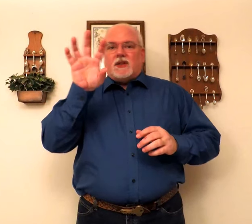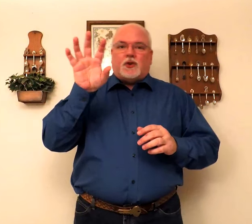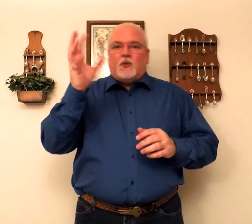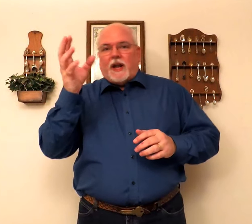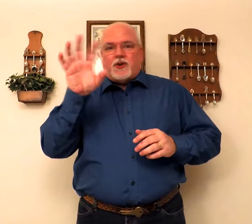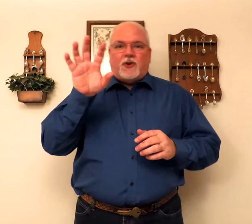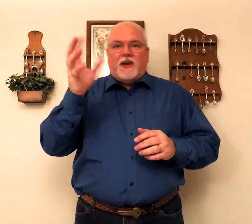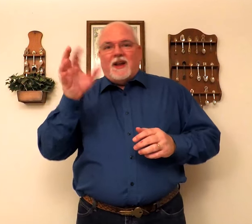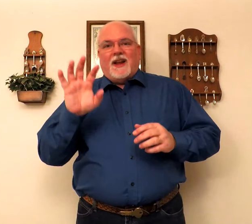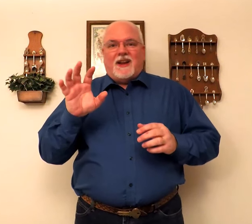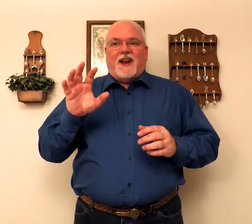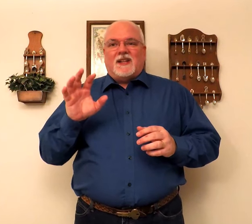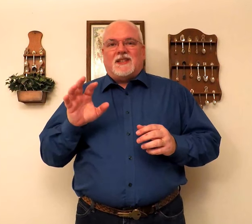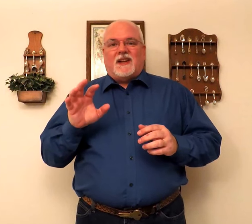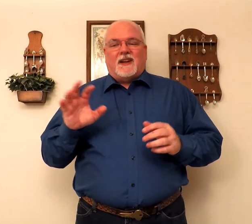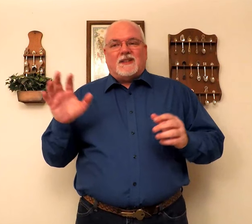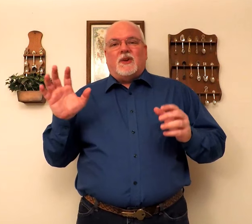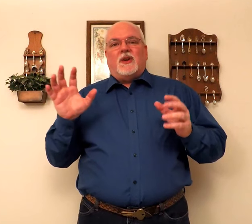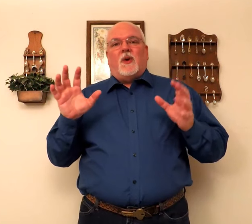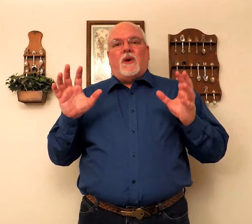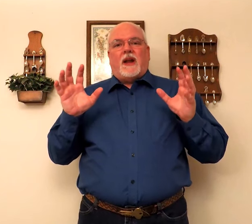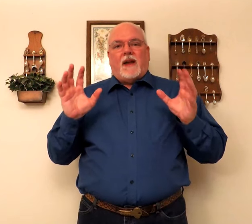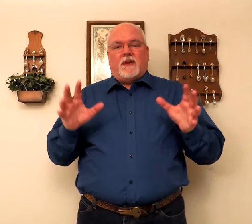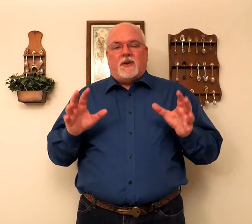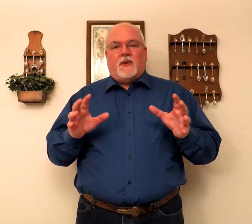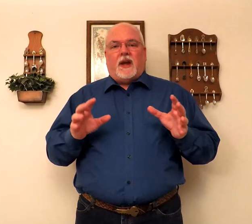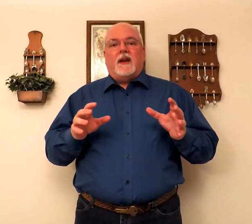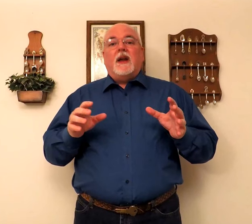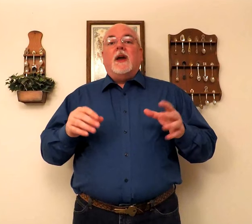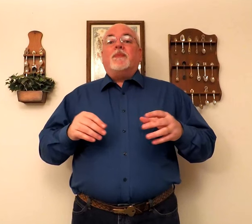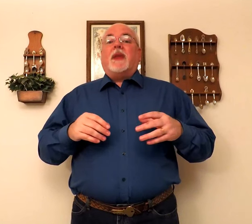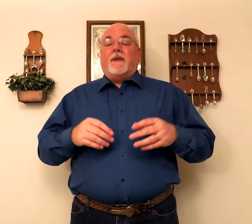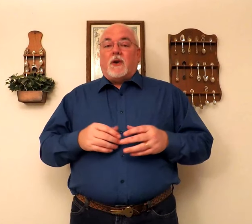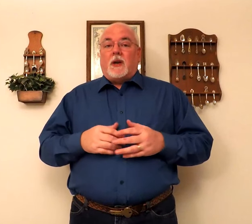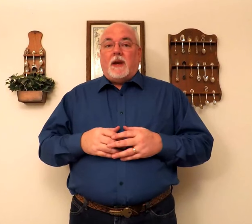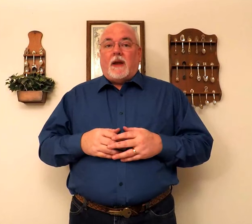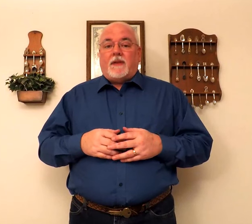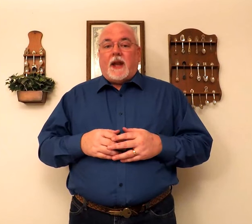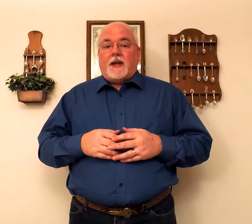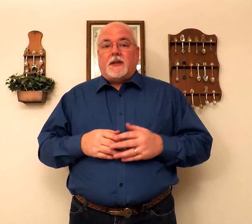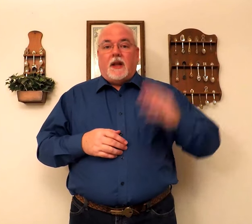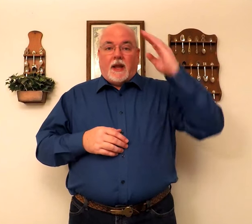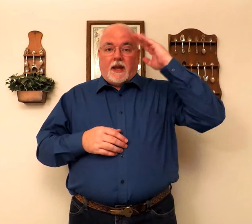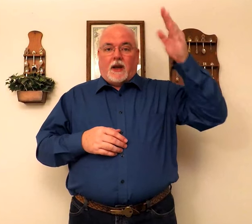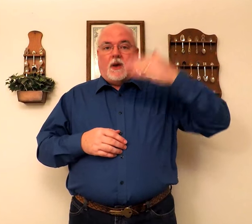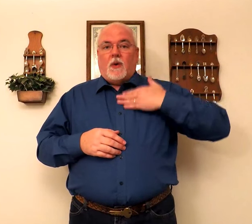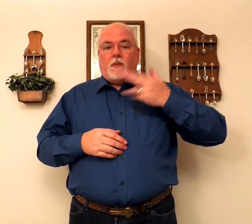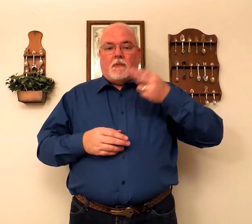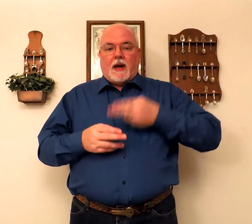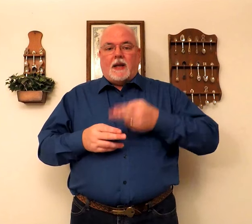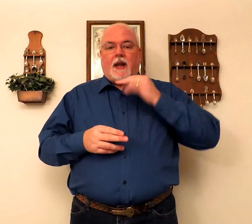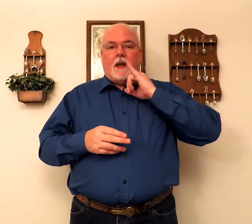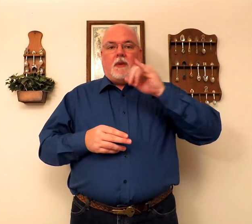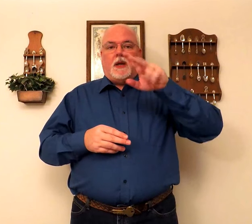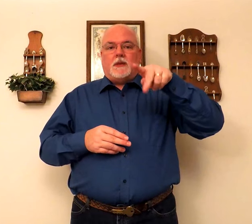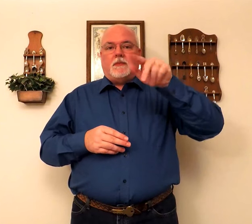to switch constantly. So, you don't want to have to do that. But, if you're going to be left-handed, say, hello, my name is